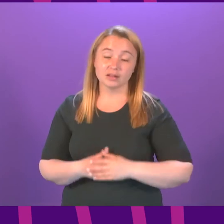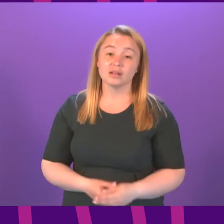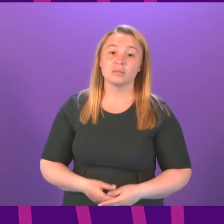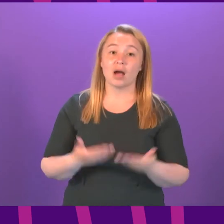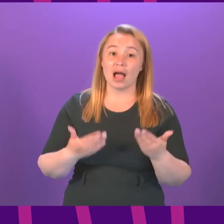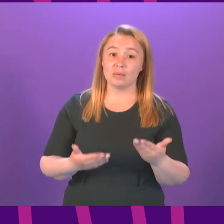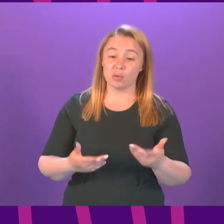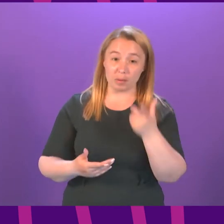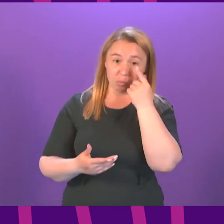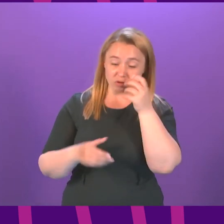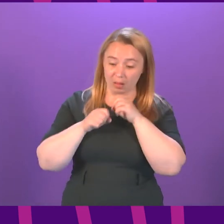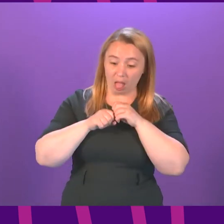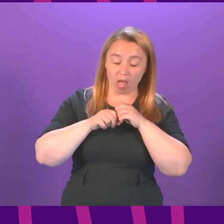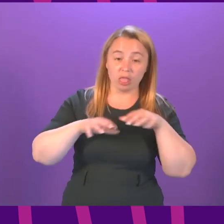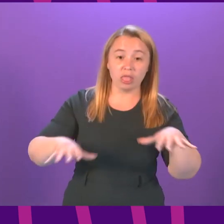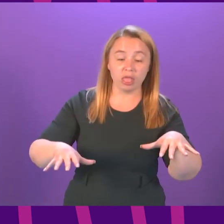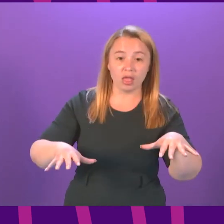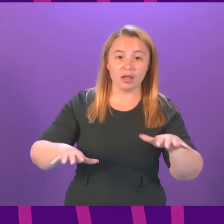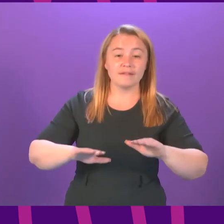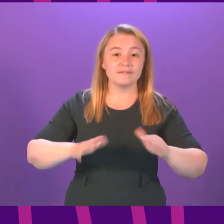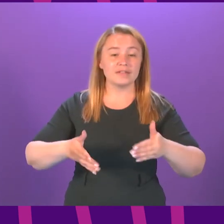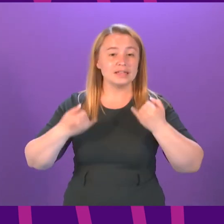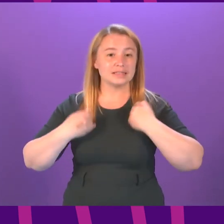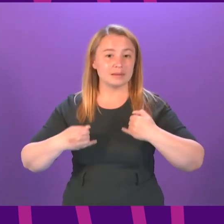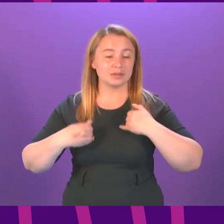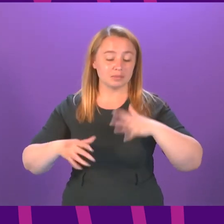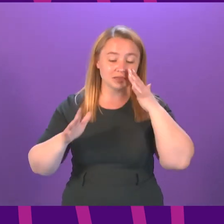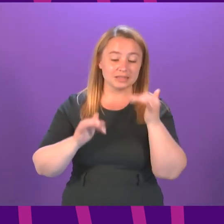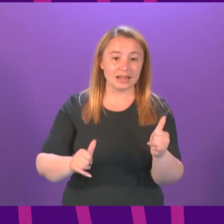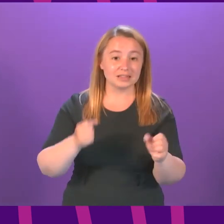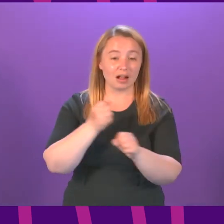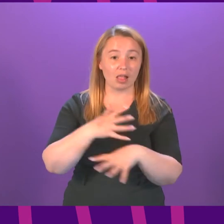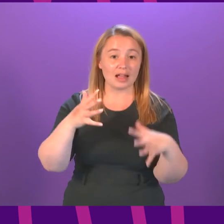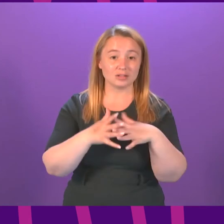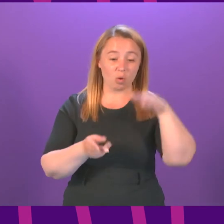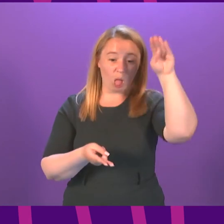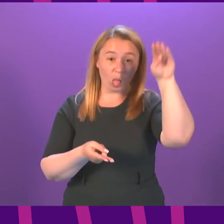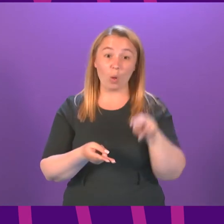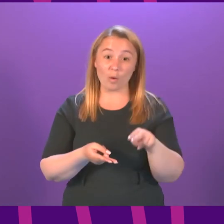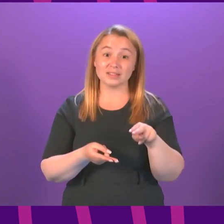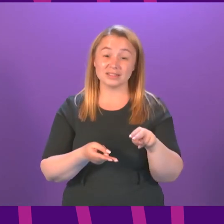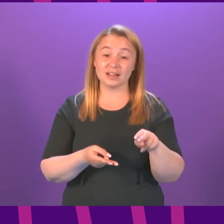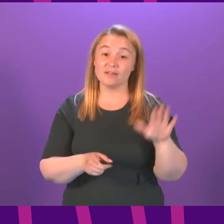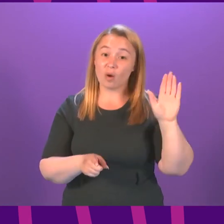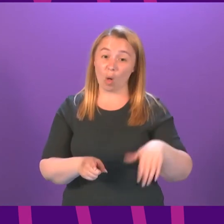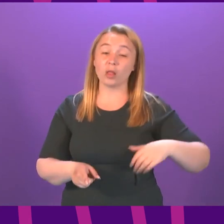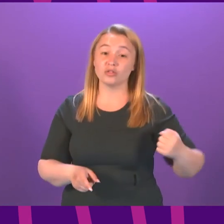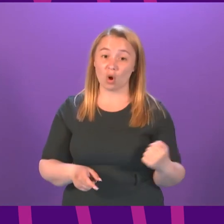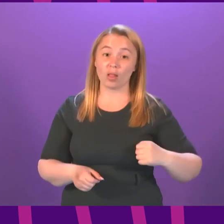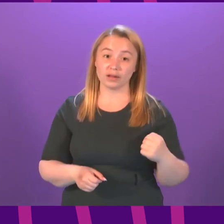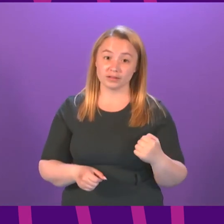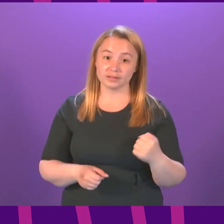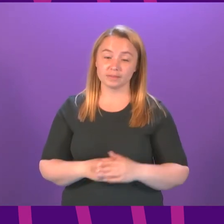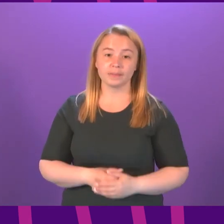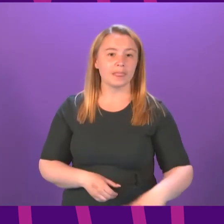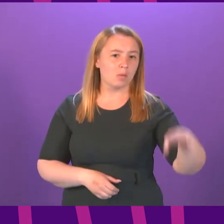of an outbreak rates of asymptomatic testing in schools in Glasgow were the lowest in the country given recent warnings